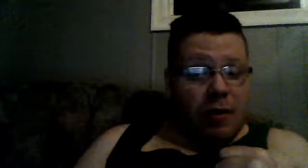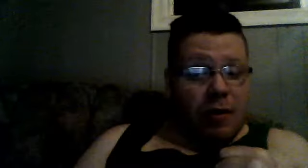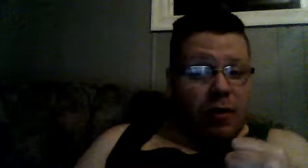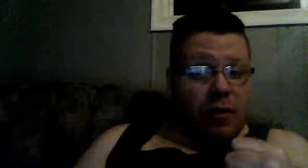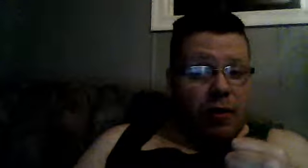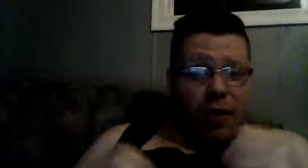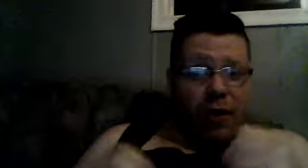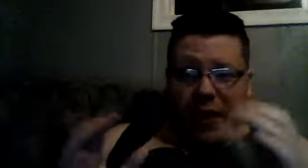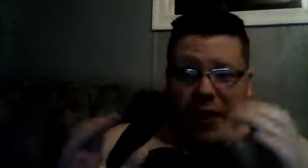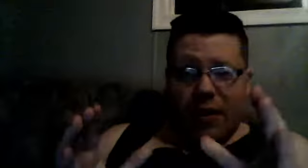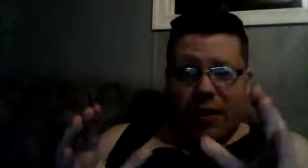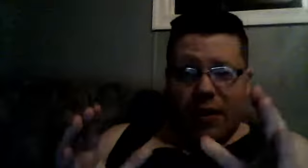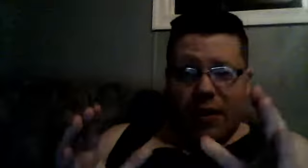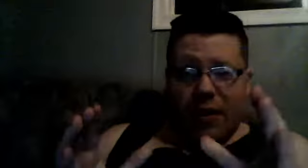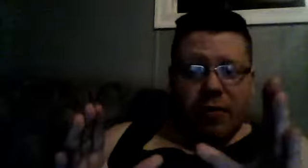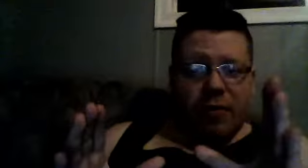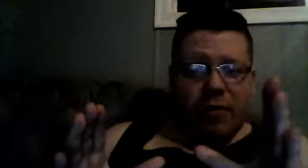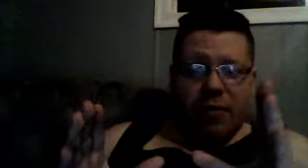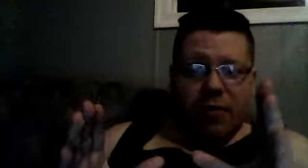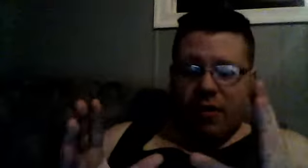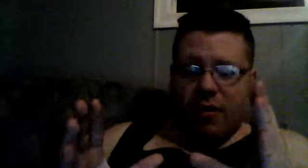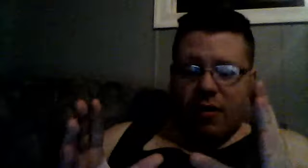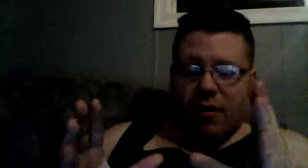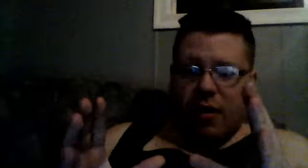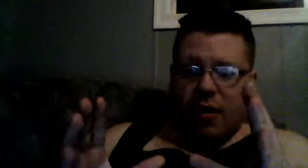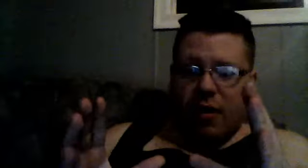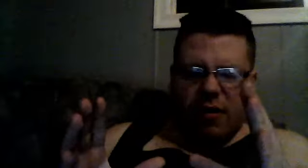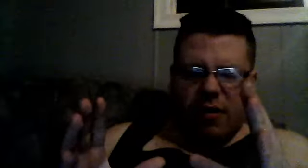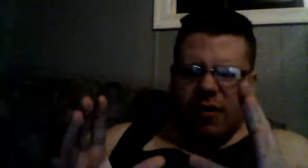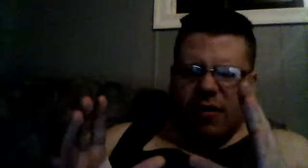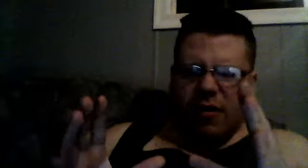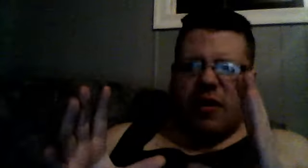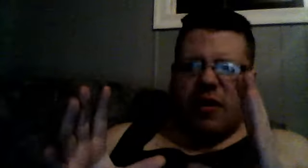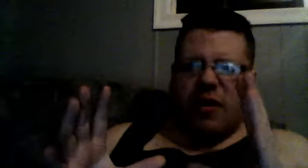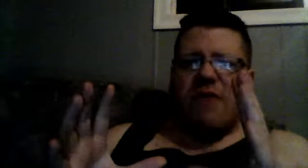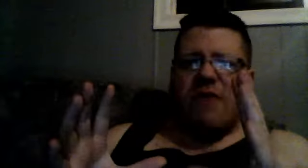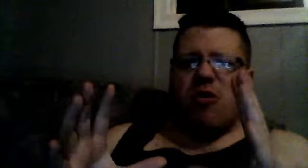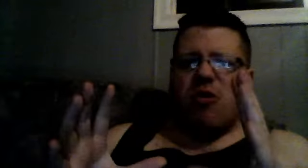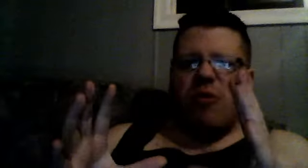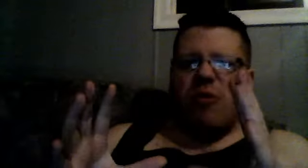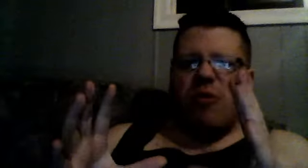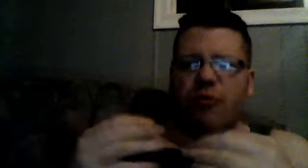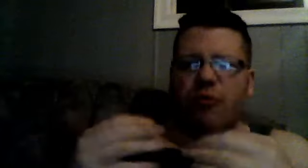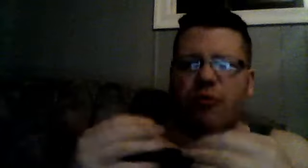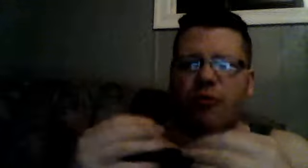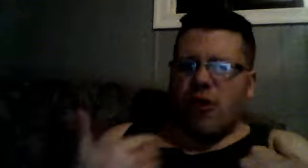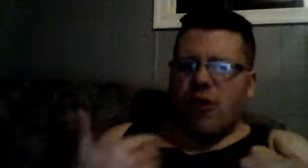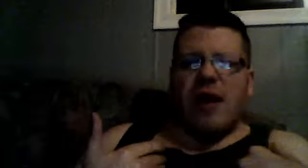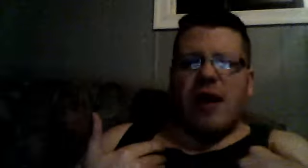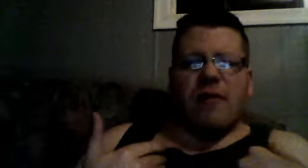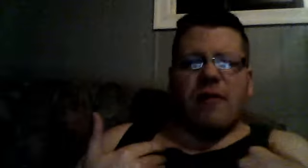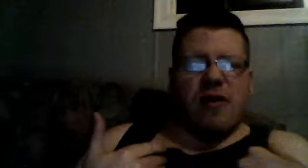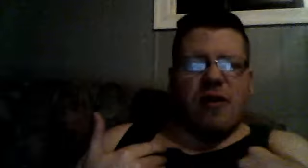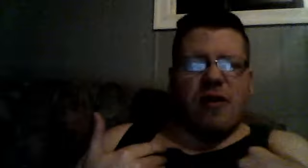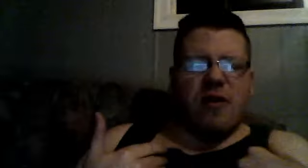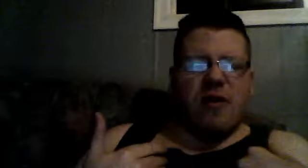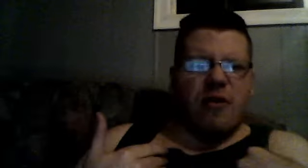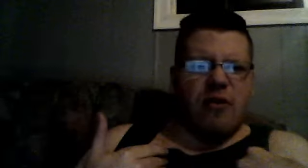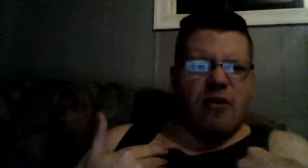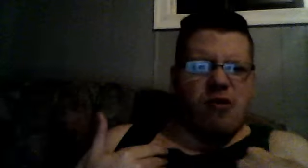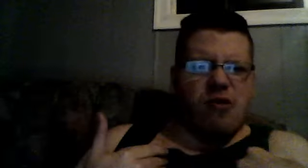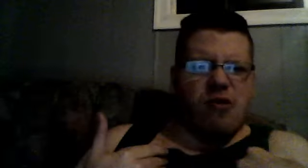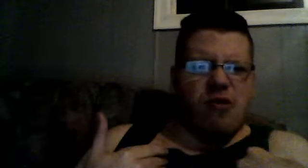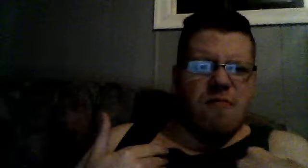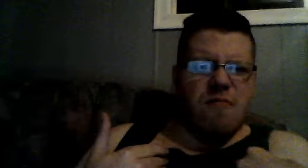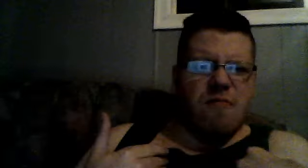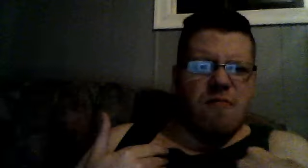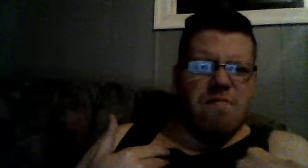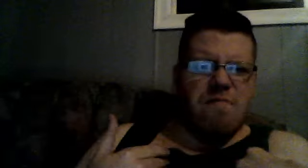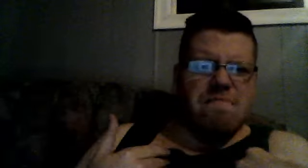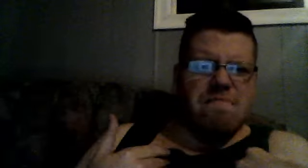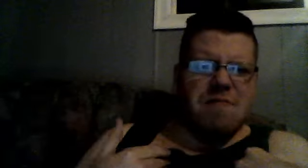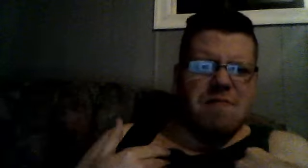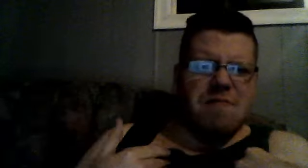Sure, I like that concept, seeing a live action movie of one of my favorite cartoons when I was growing up, but